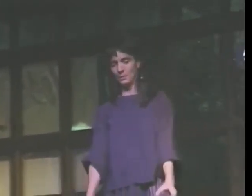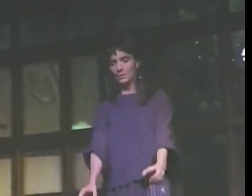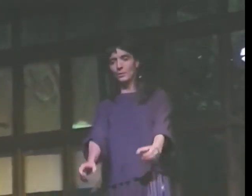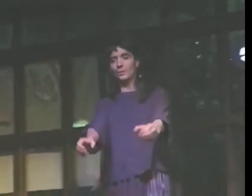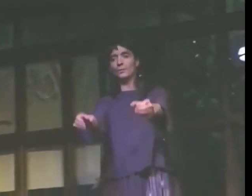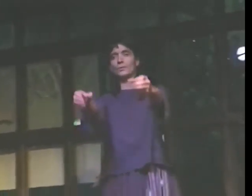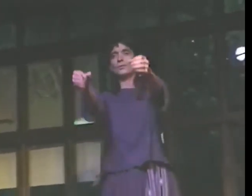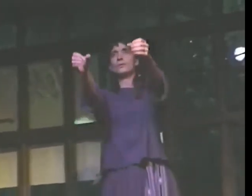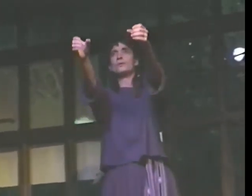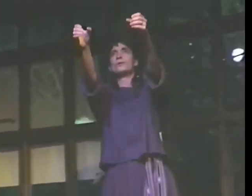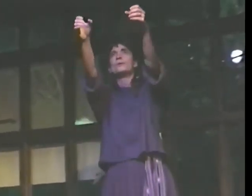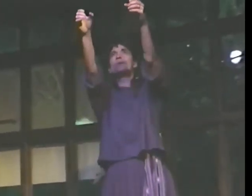A ladder.